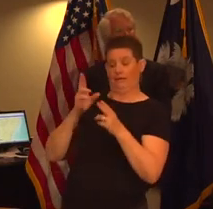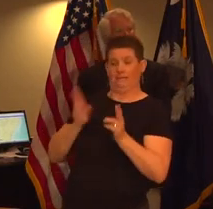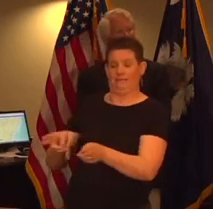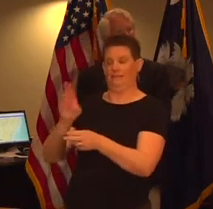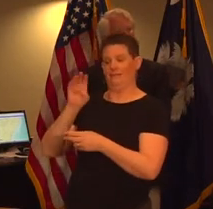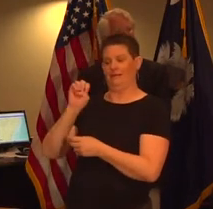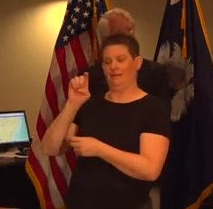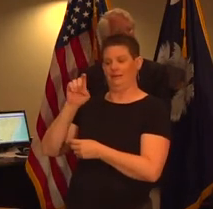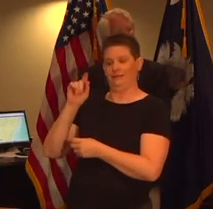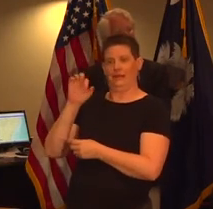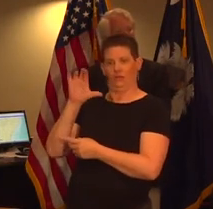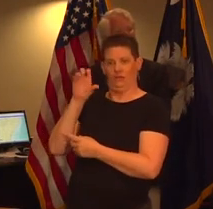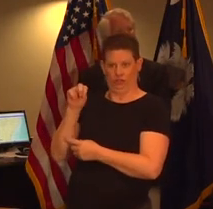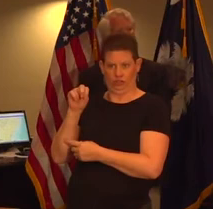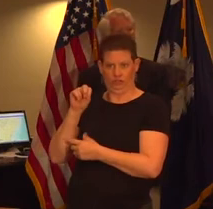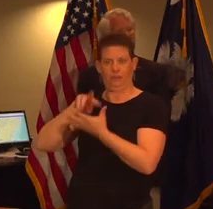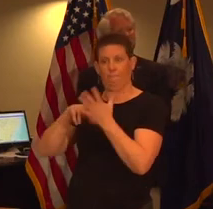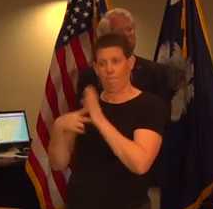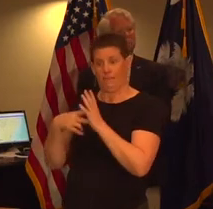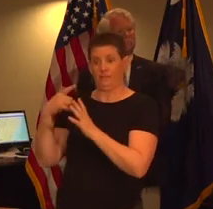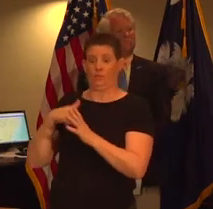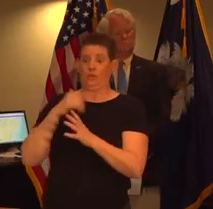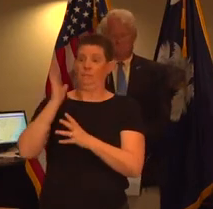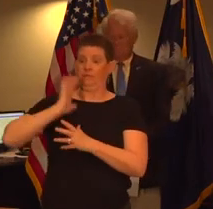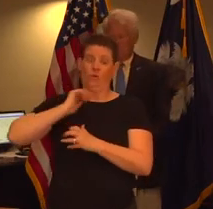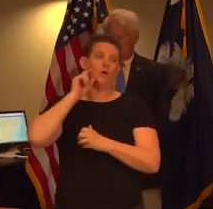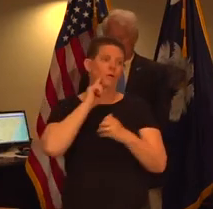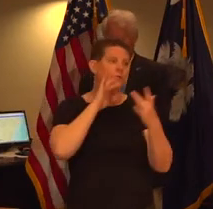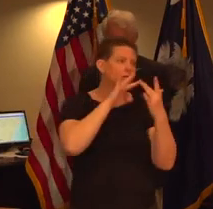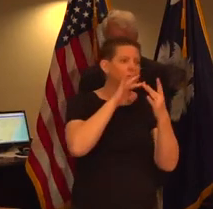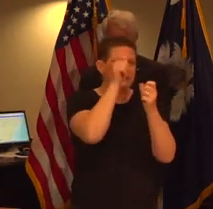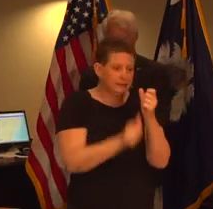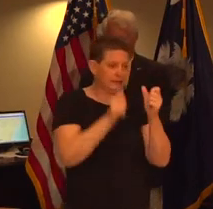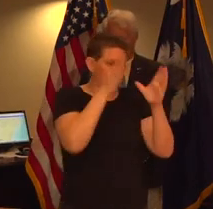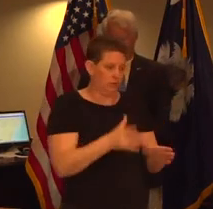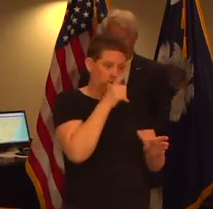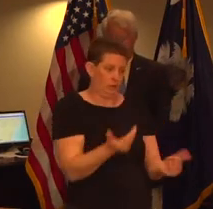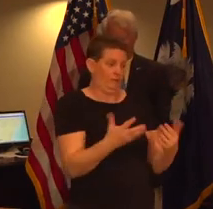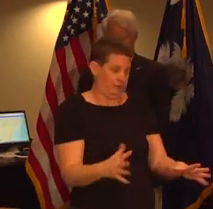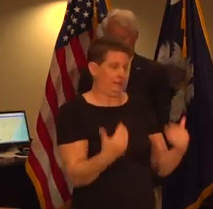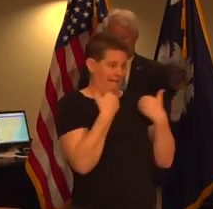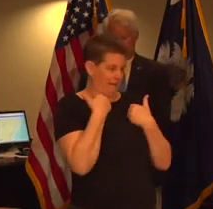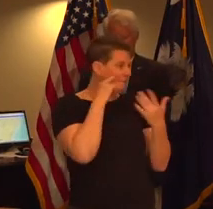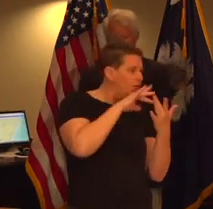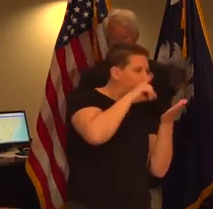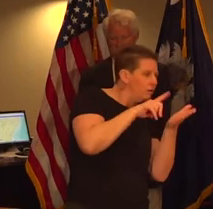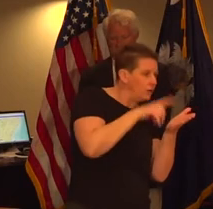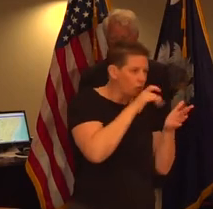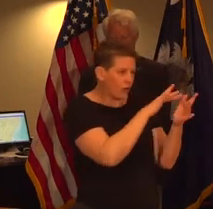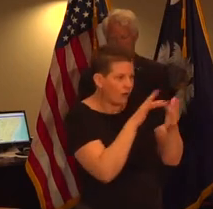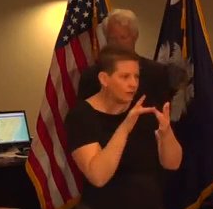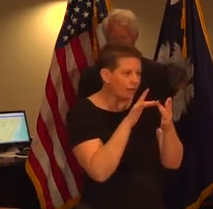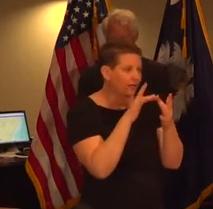from contact investigations of each individual to prioritized investigations around those who are at highest